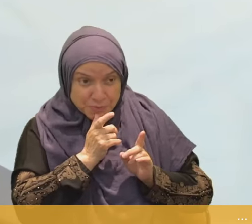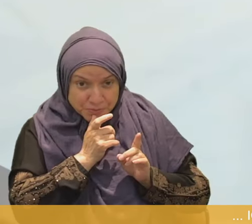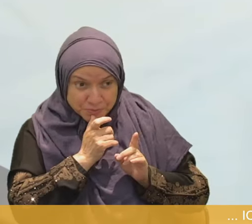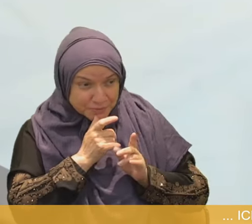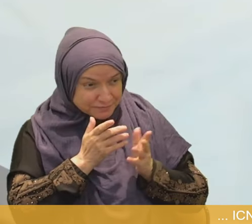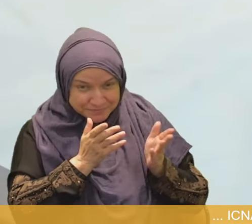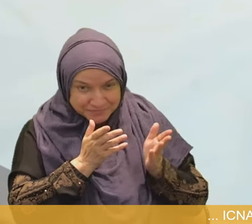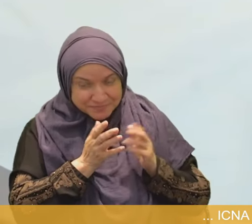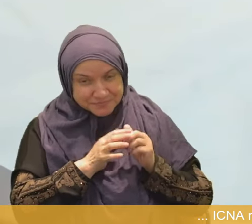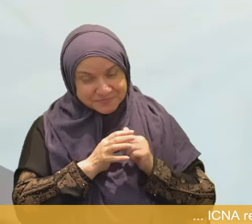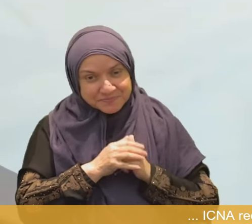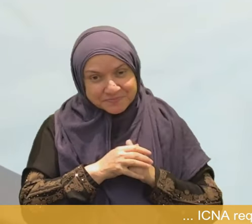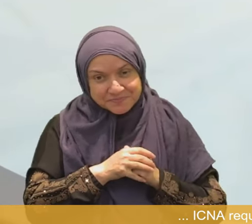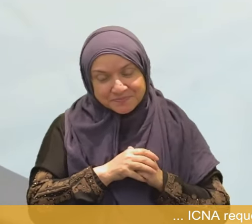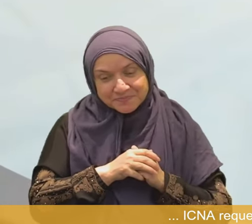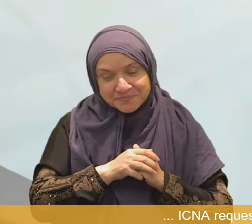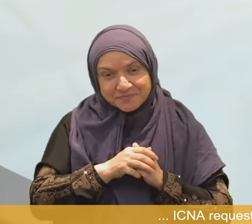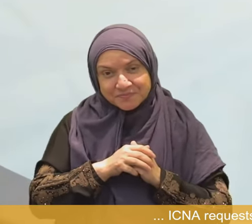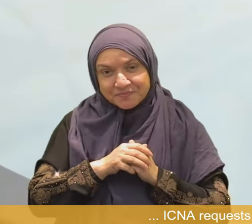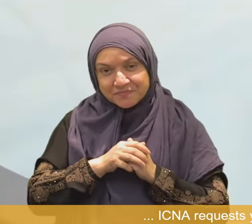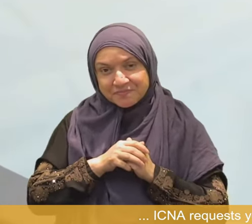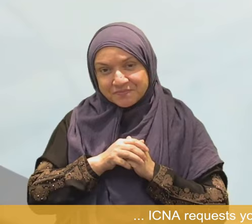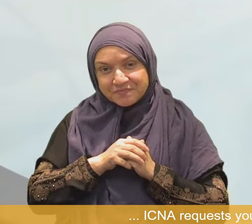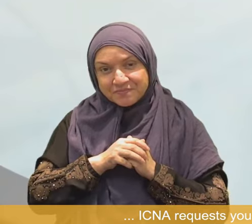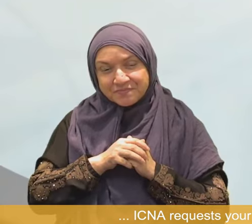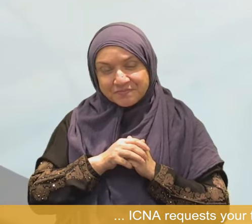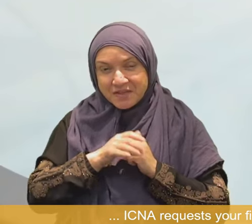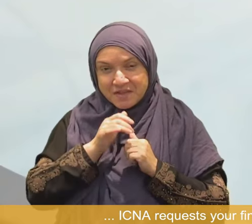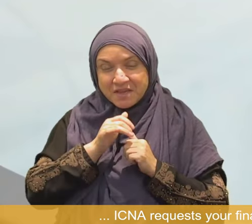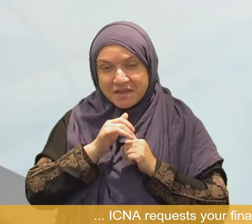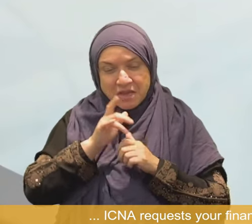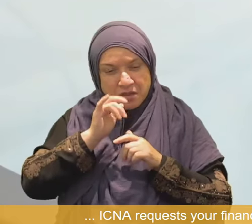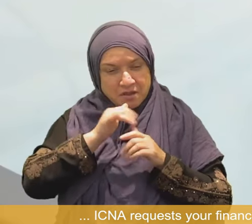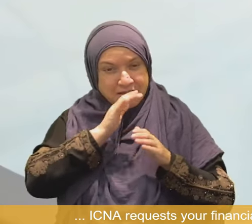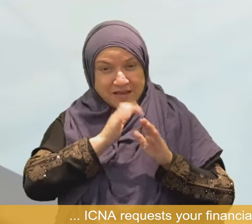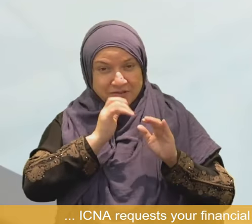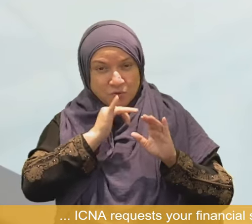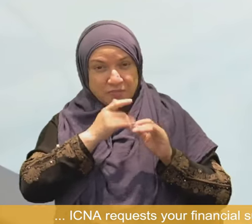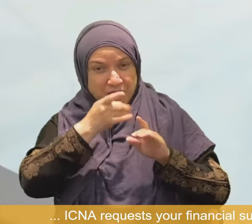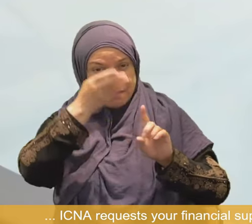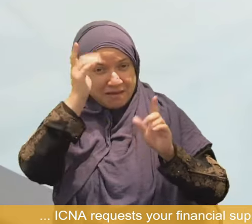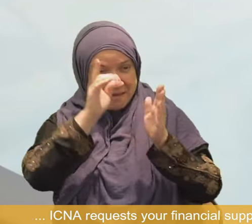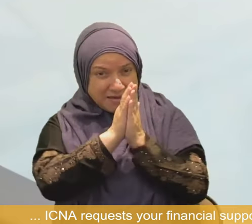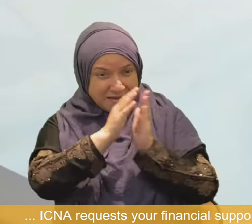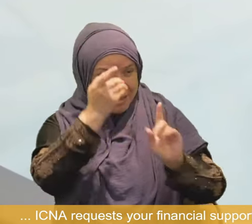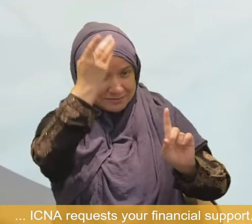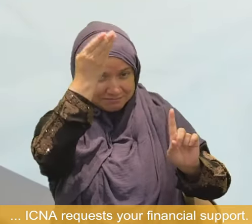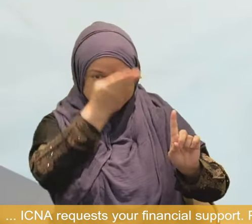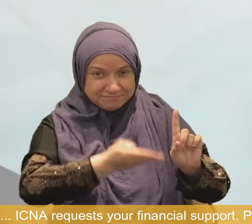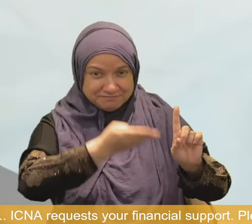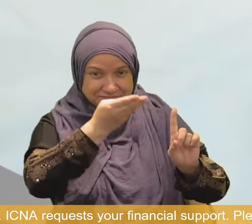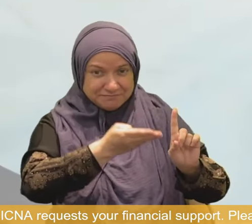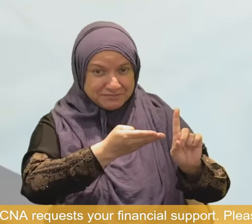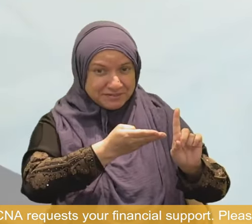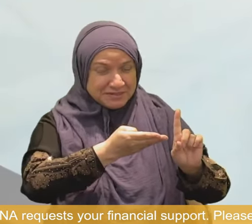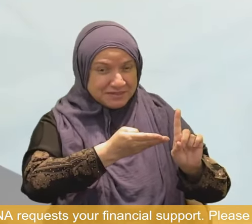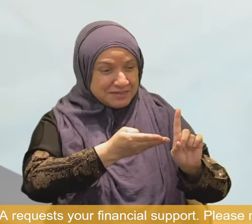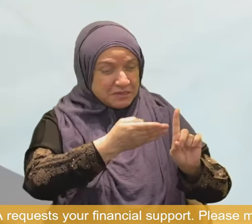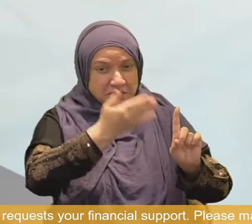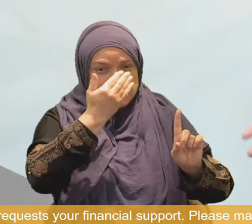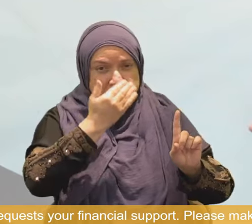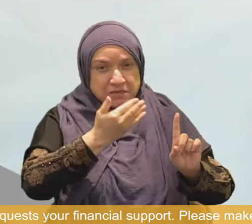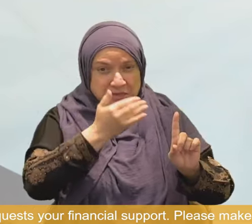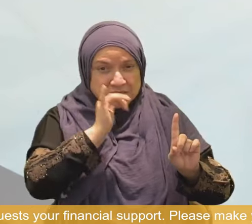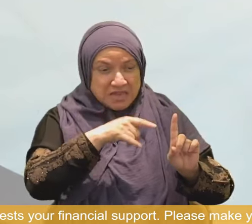Asif Hirani is made up of calcium, salt and water? Will you hear this definition? No. But that's